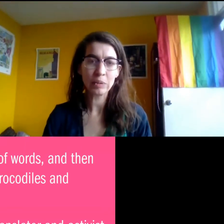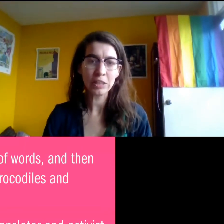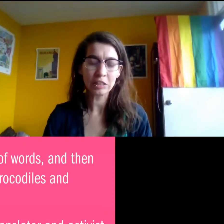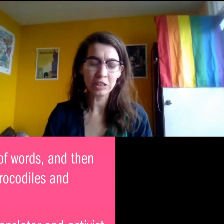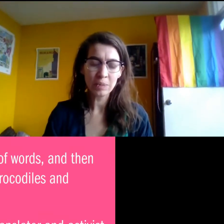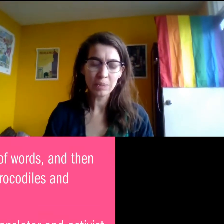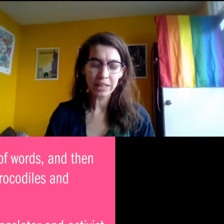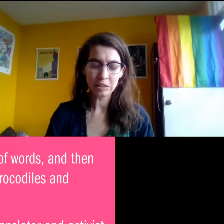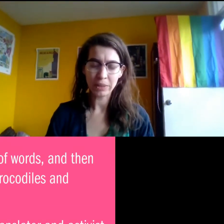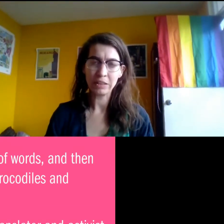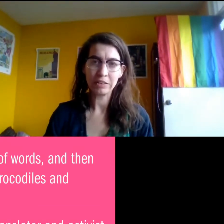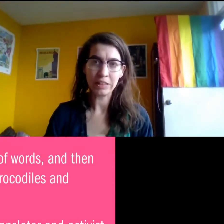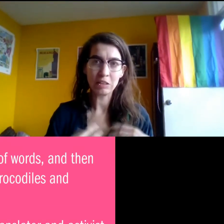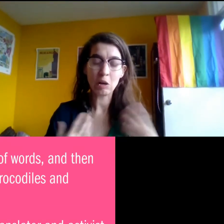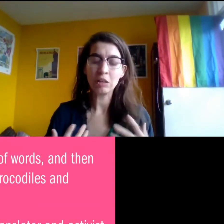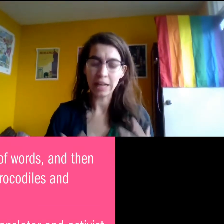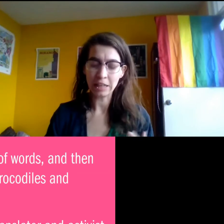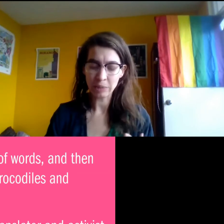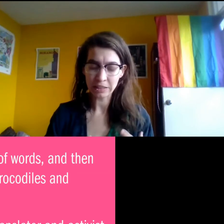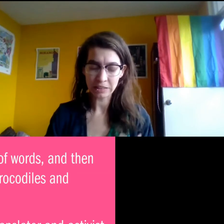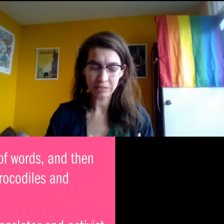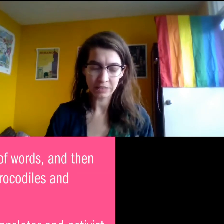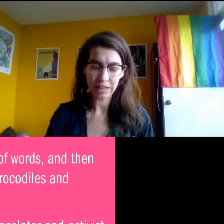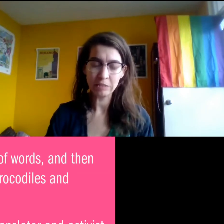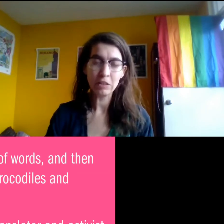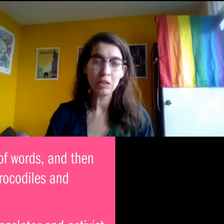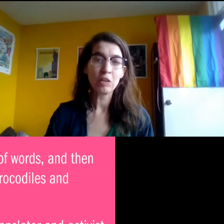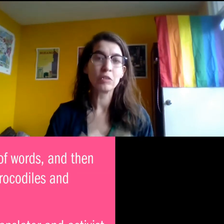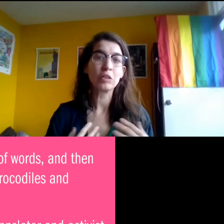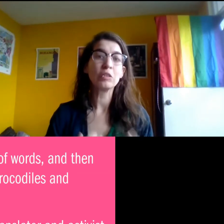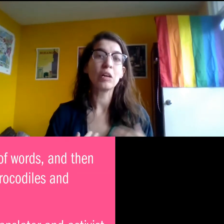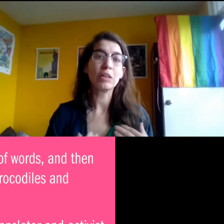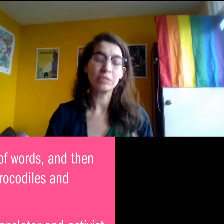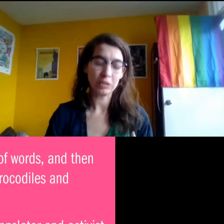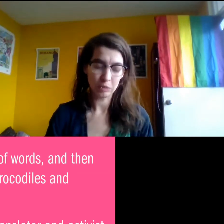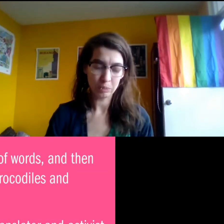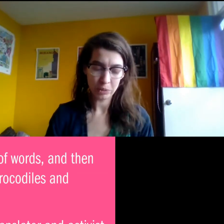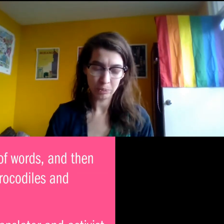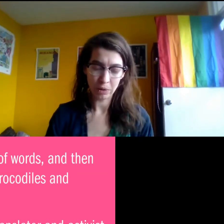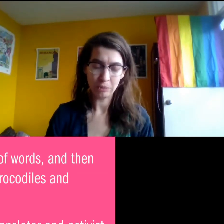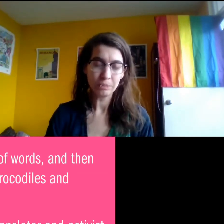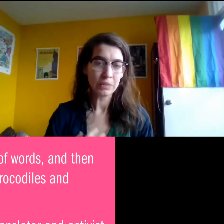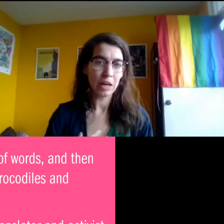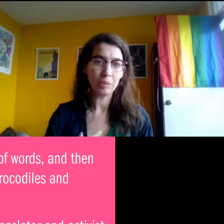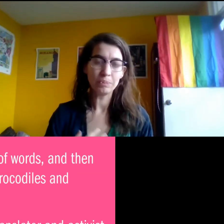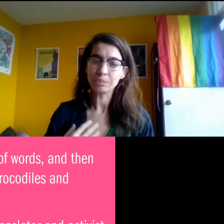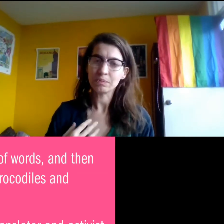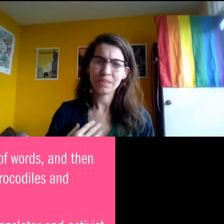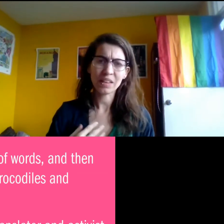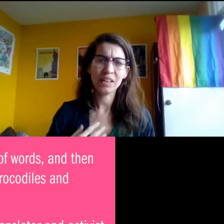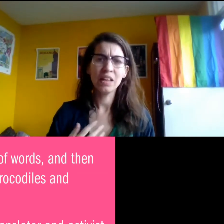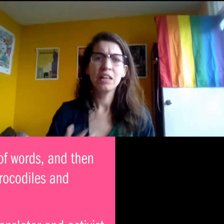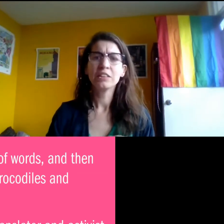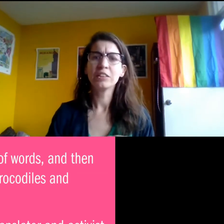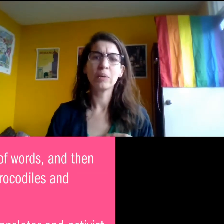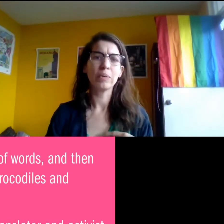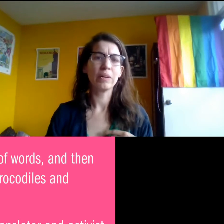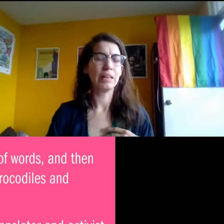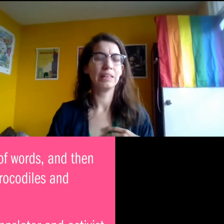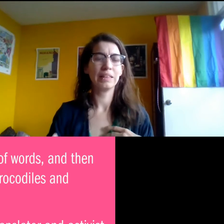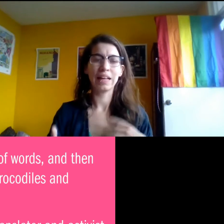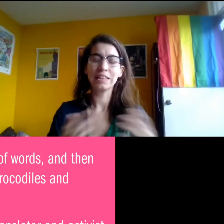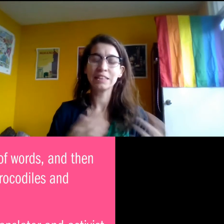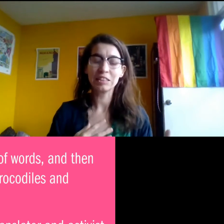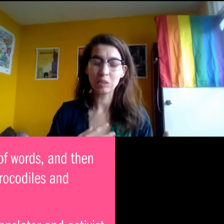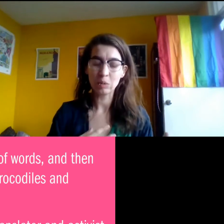that language is a barrier in all aspects of life for a lot of different people. Um, so,